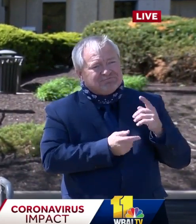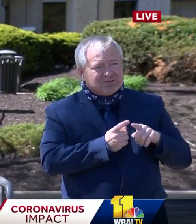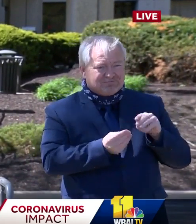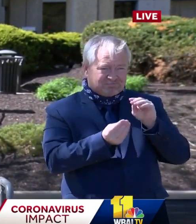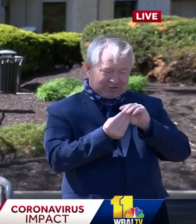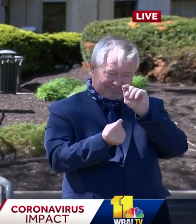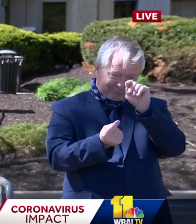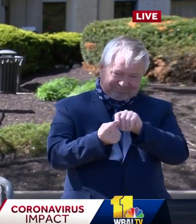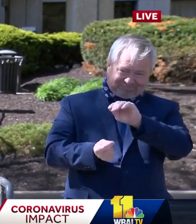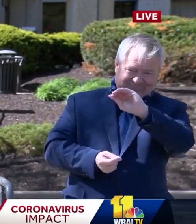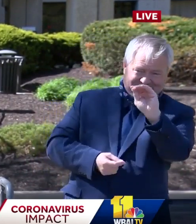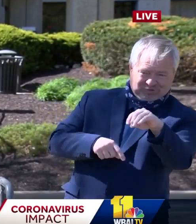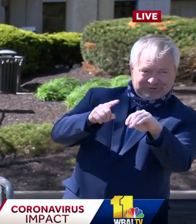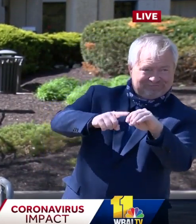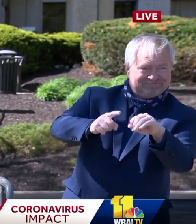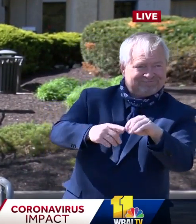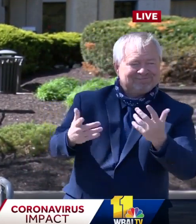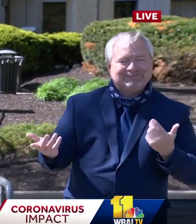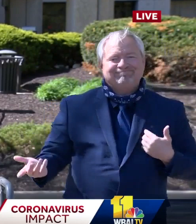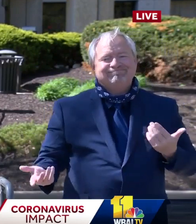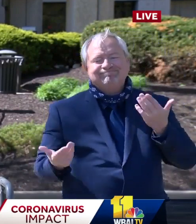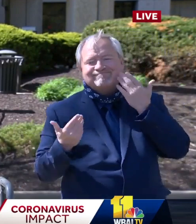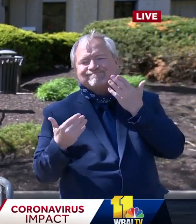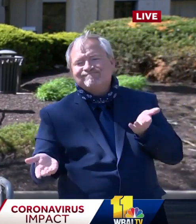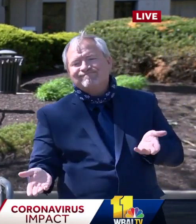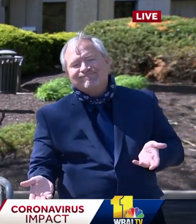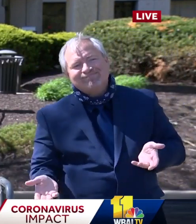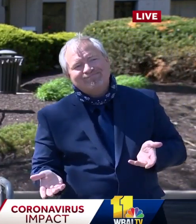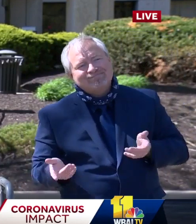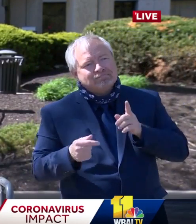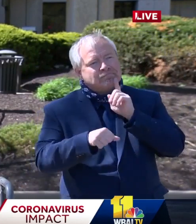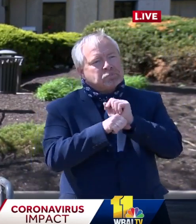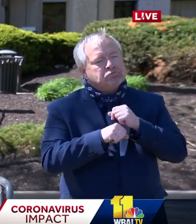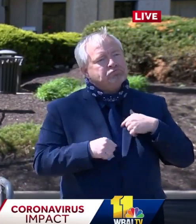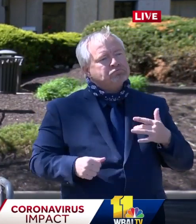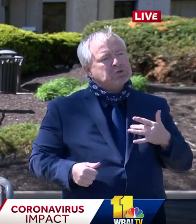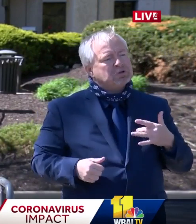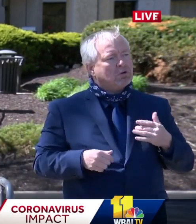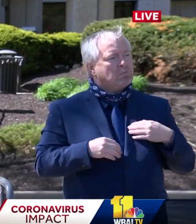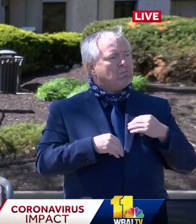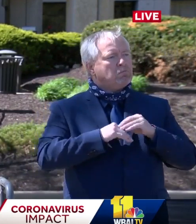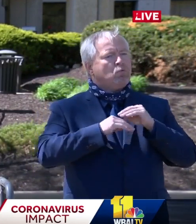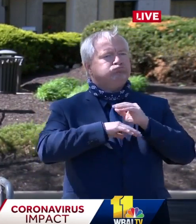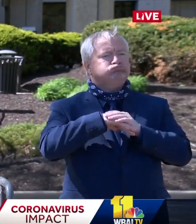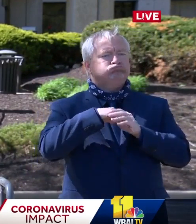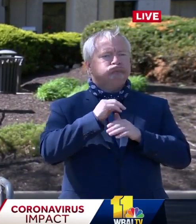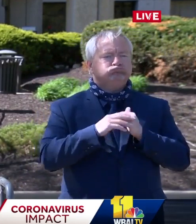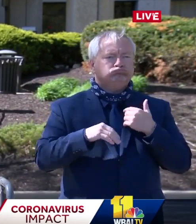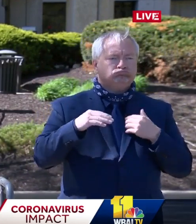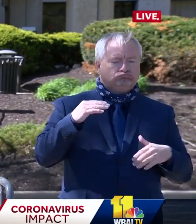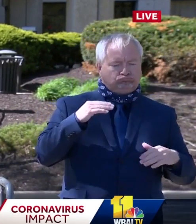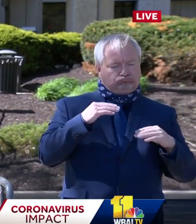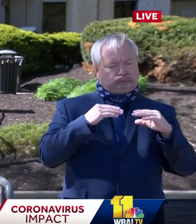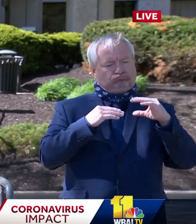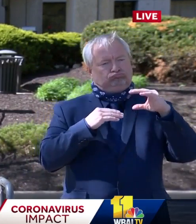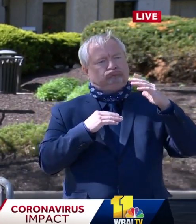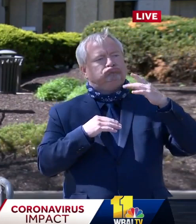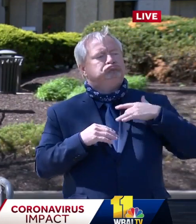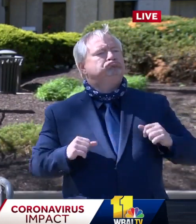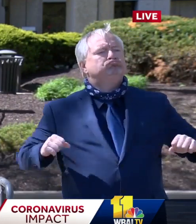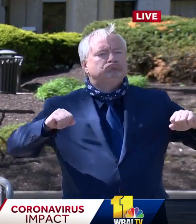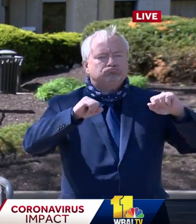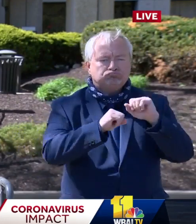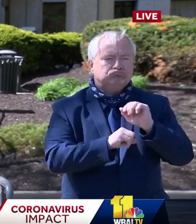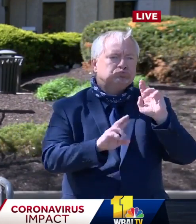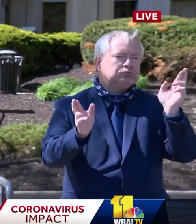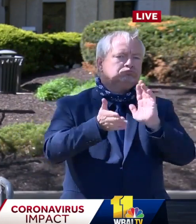where we are. It's we're, we're, we're feeling much more comfortable than we were. We've made huge improvements. But I would say we have a long way to